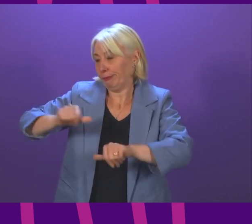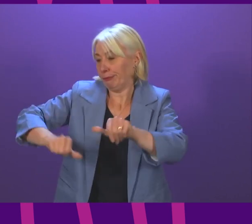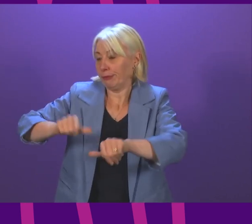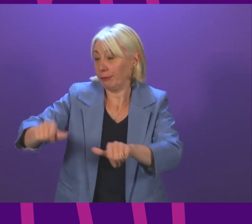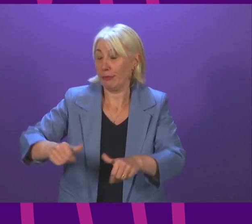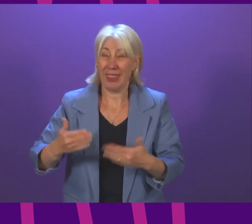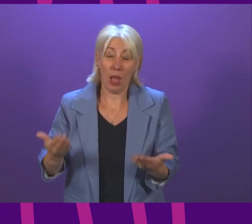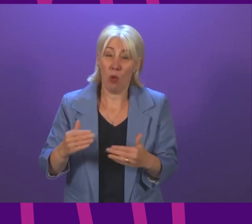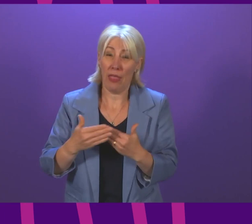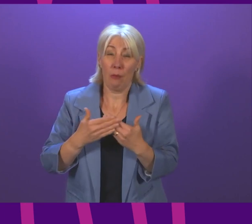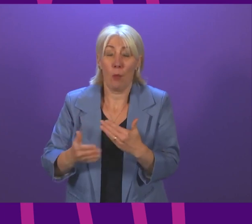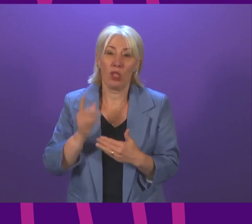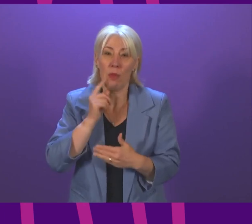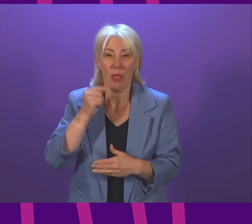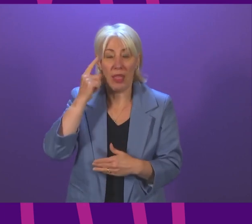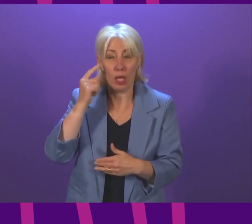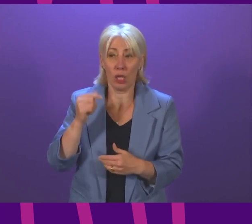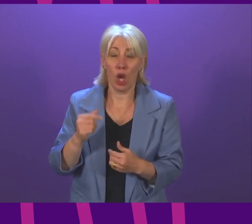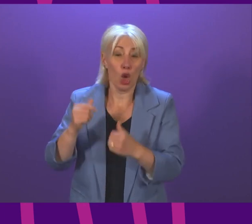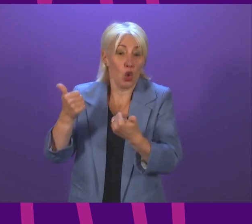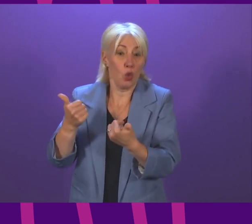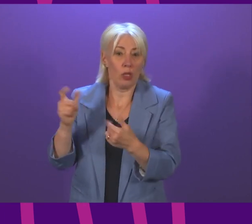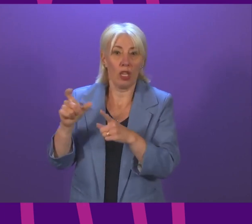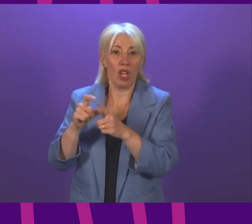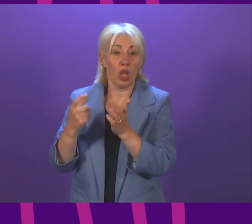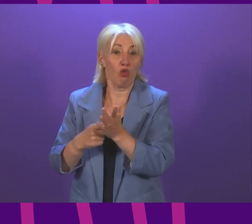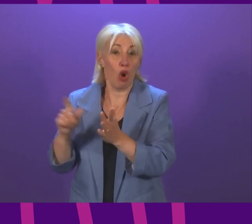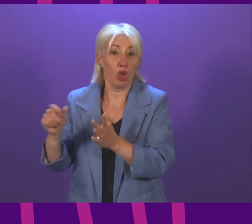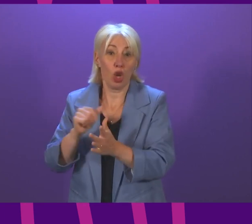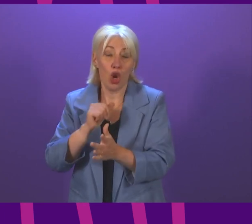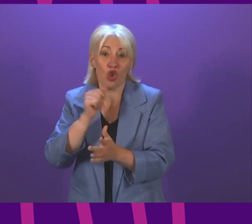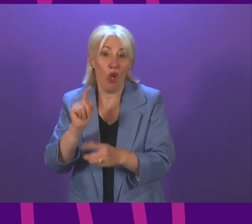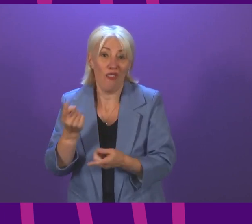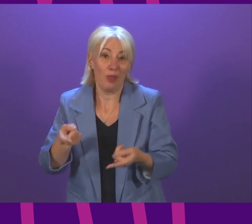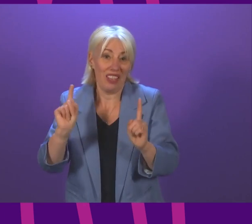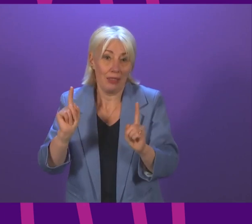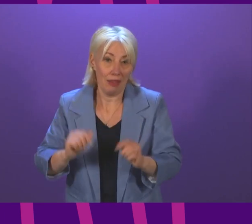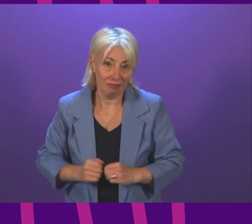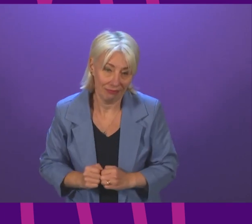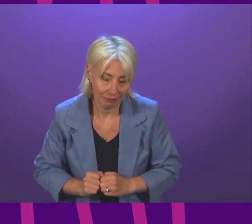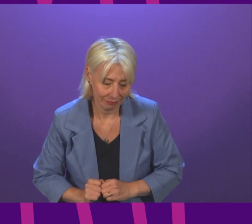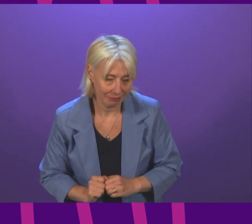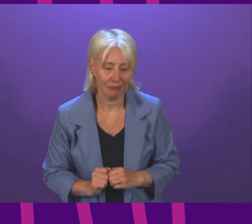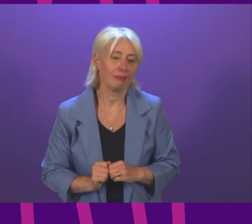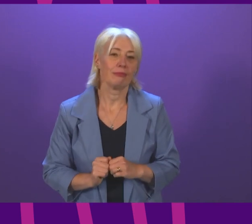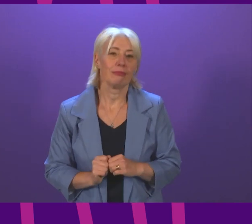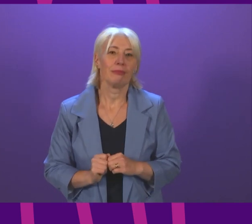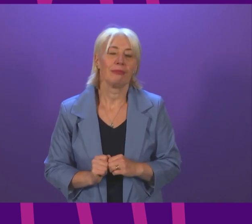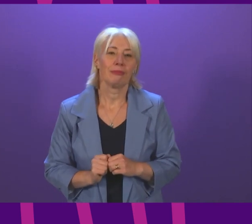most people to think that it's a good thing that Douglas Ross is not standing here facing having to take these decisions. Douglas Ross.